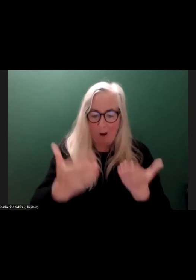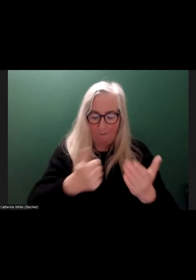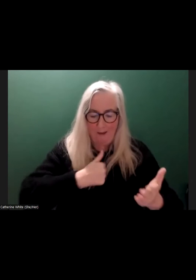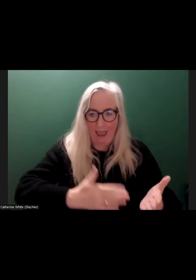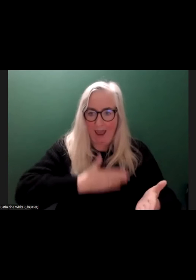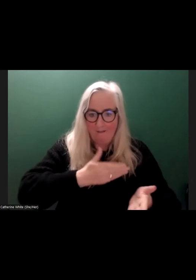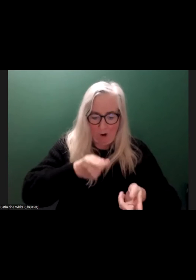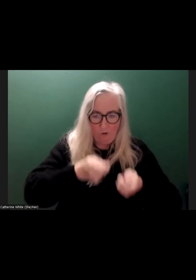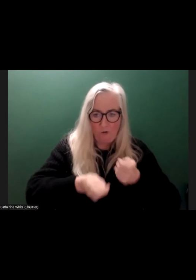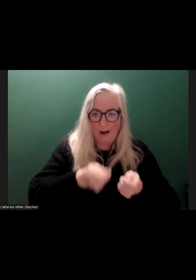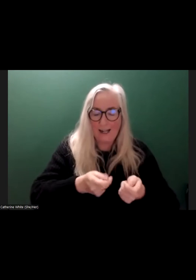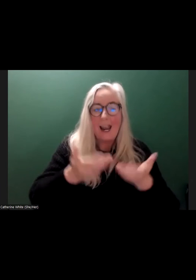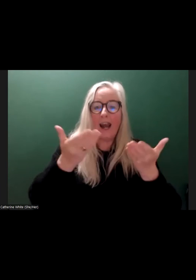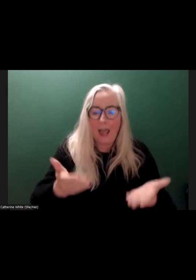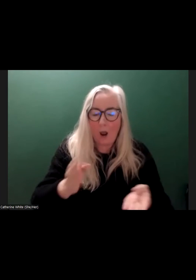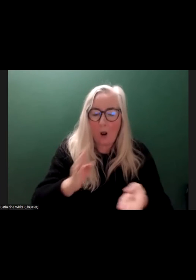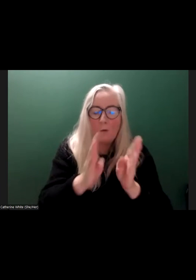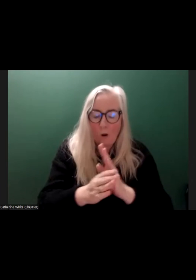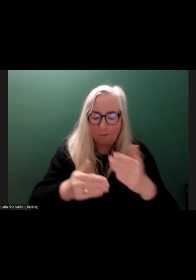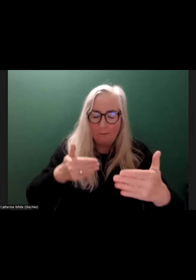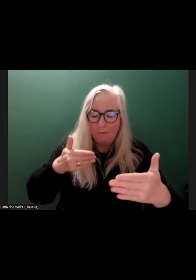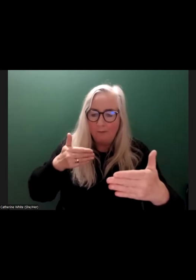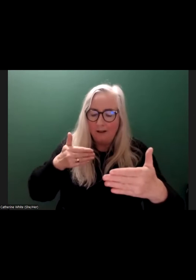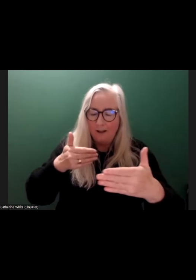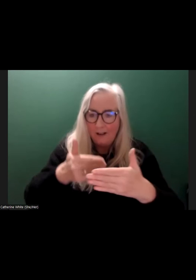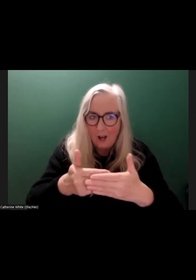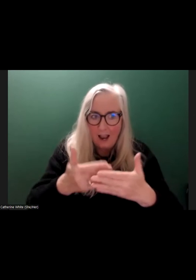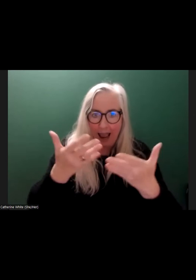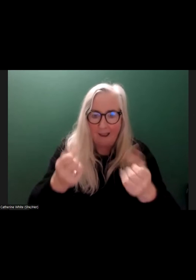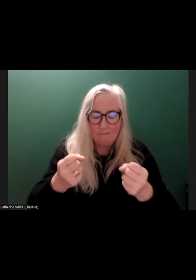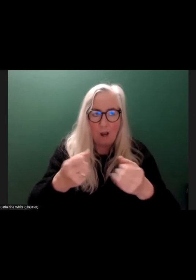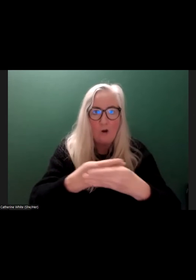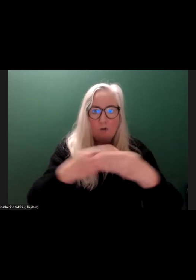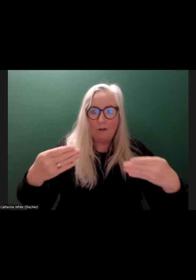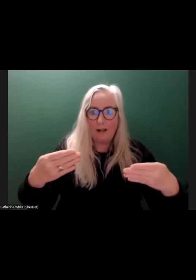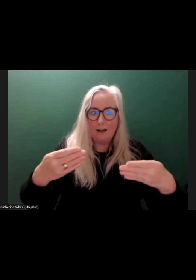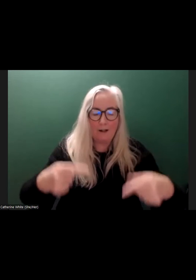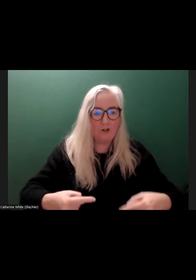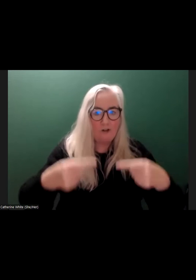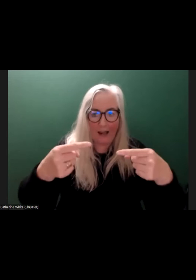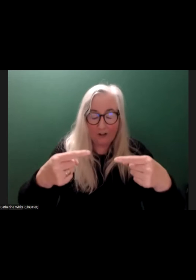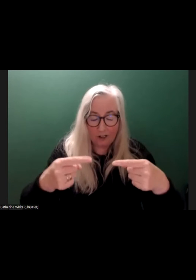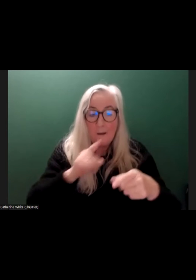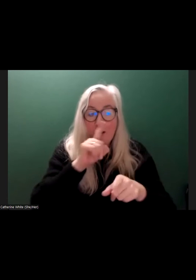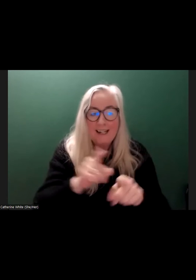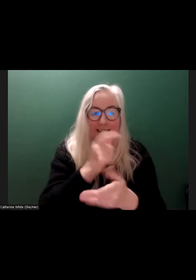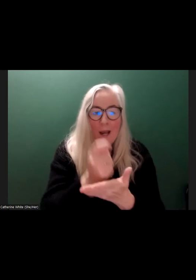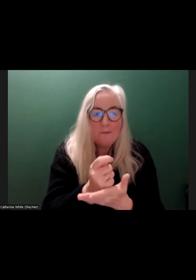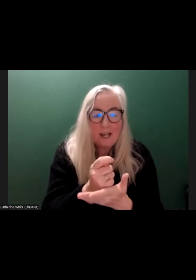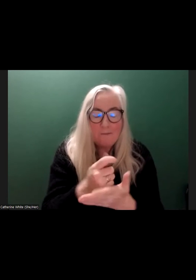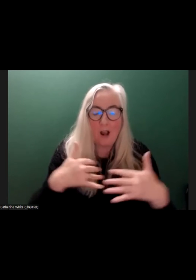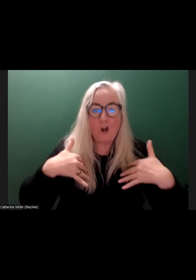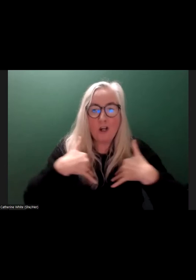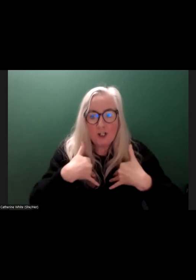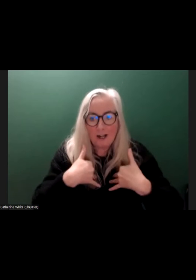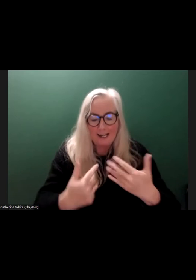And it's finally coming to a point where this great, this great challenge has been met. But at the same time, there's quite concerning issues